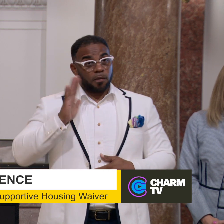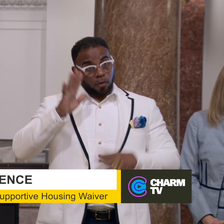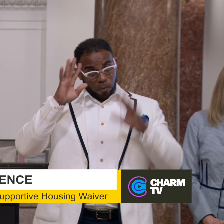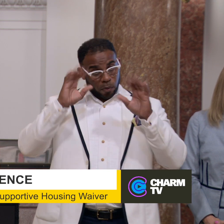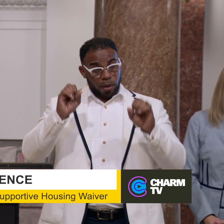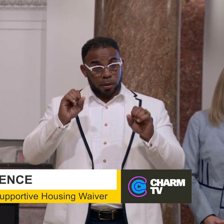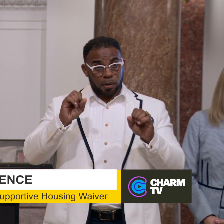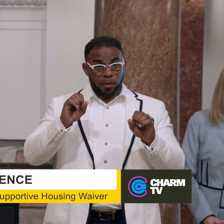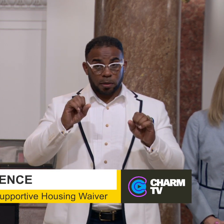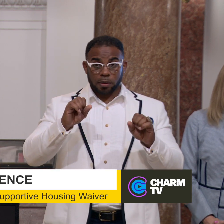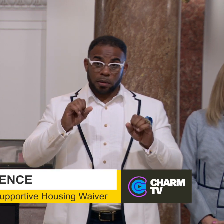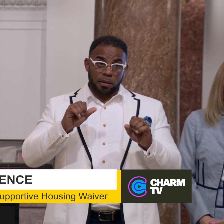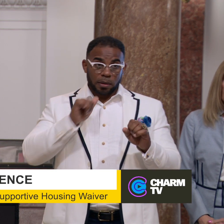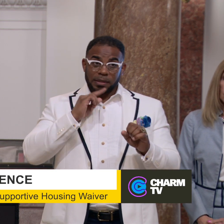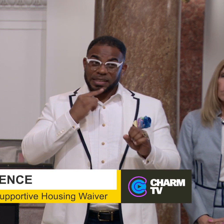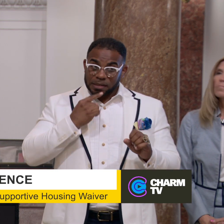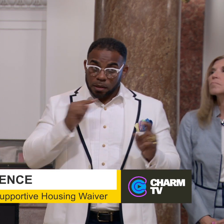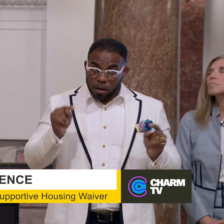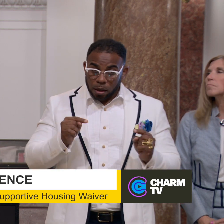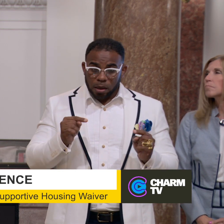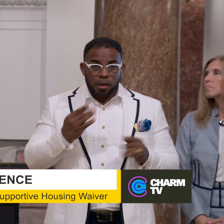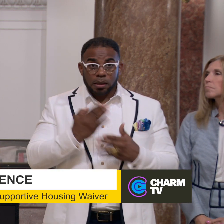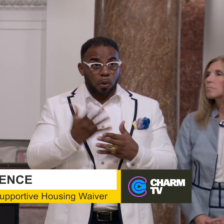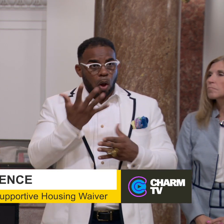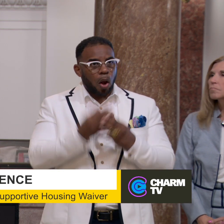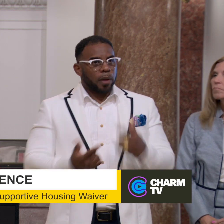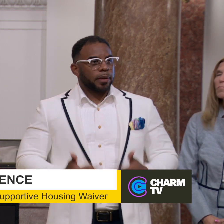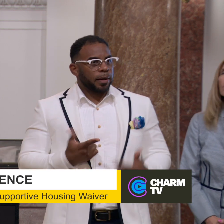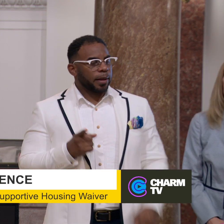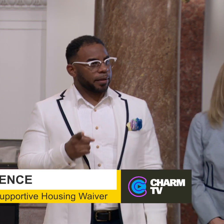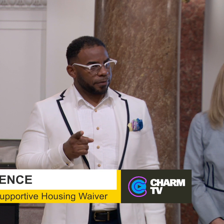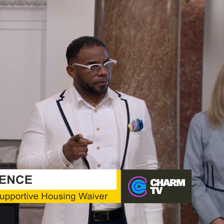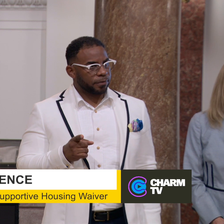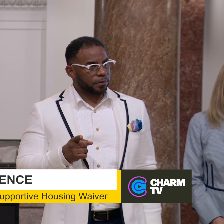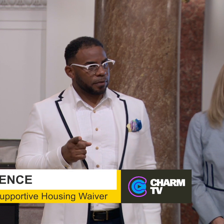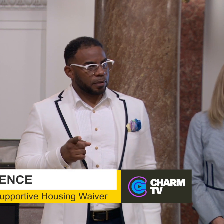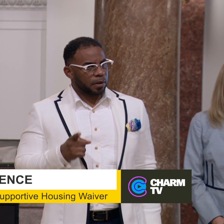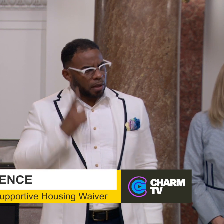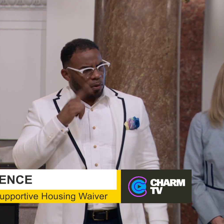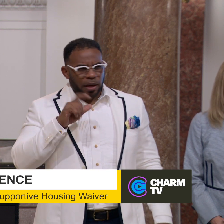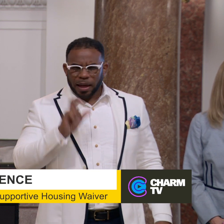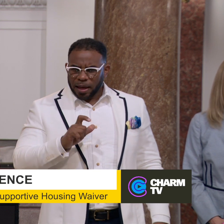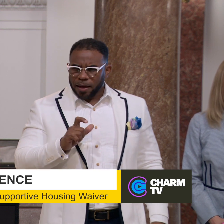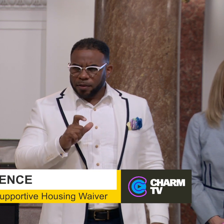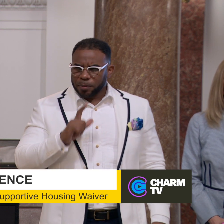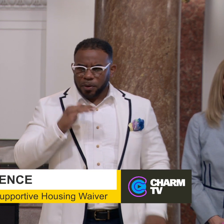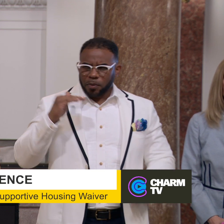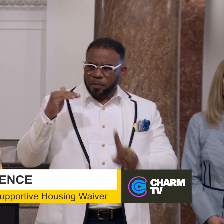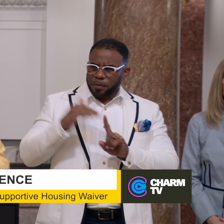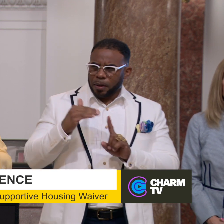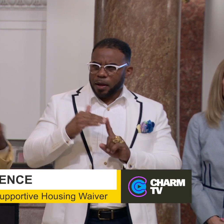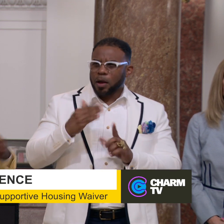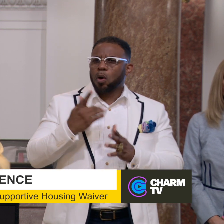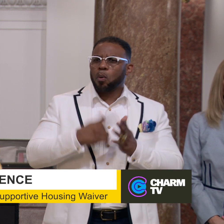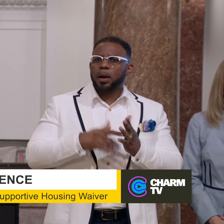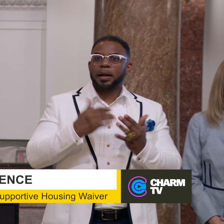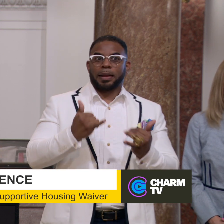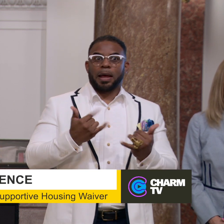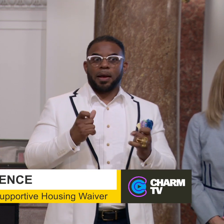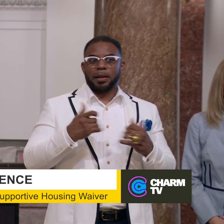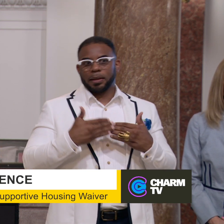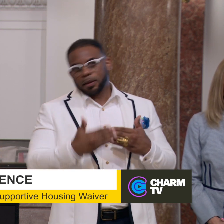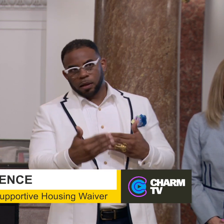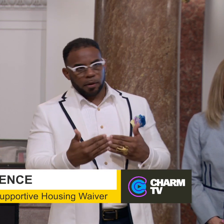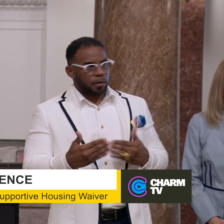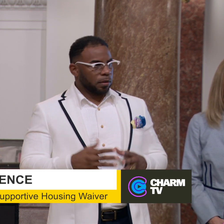president wasn't seriously harmed, someone lost their life. And I think that we have to be reminded of what now has to